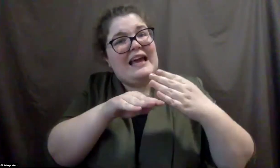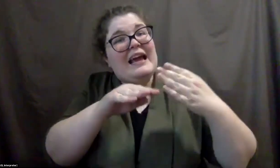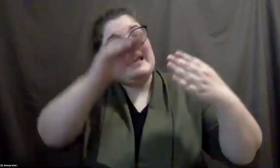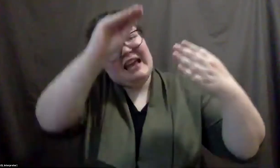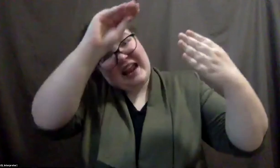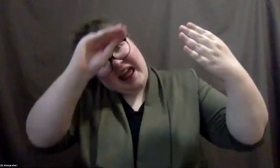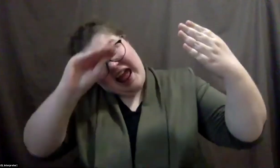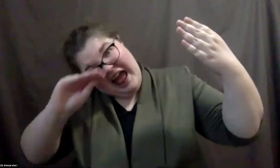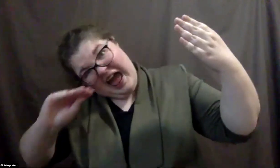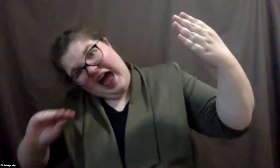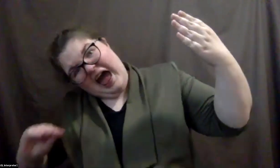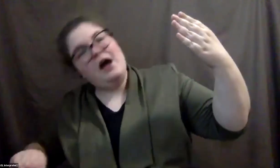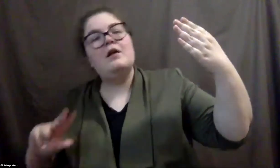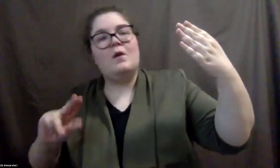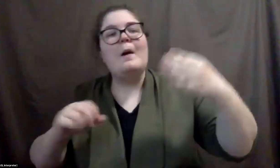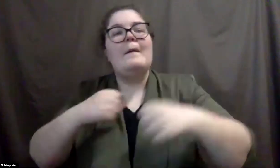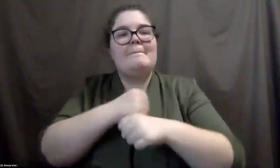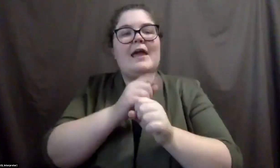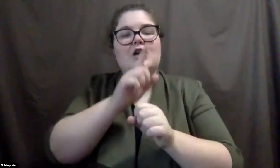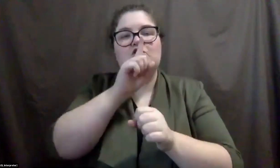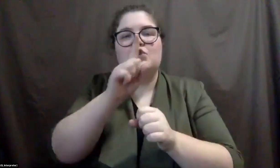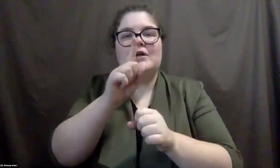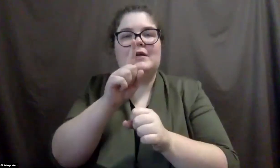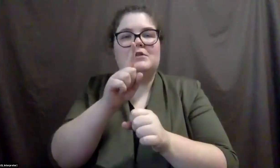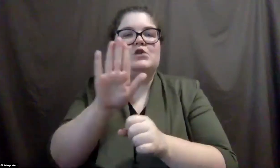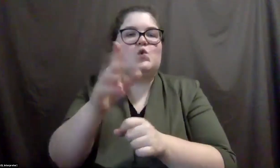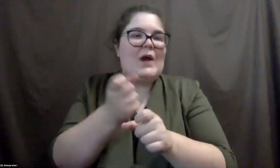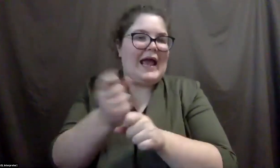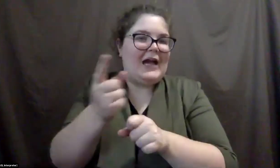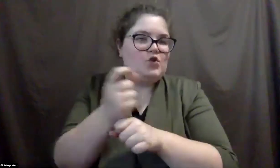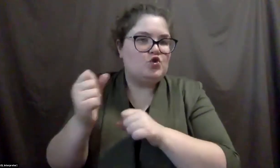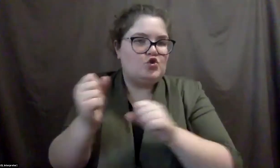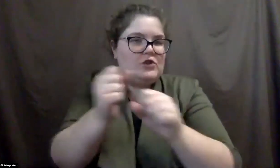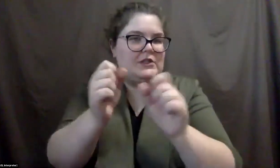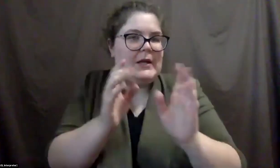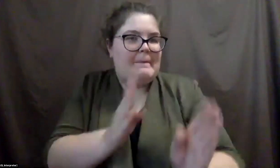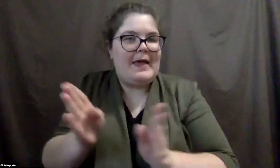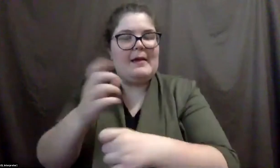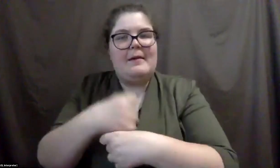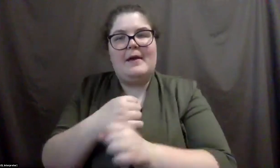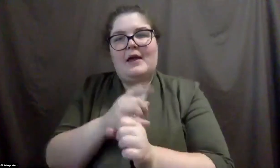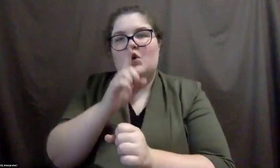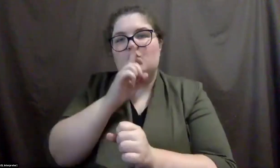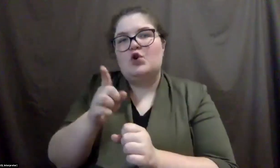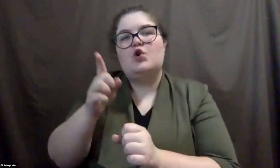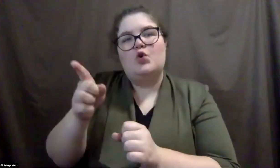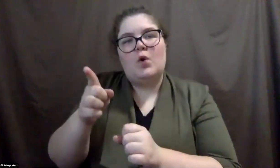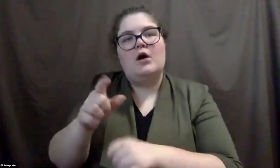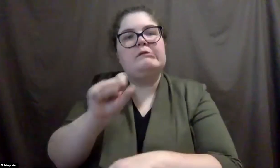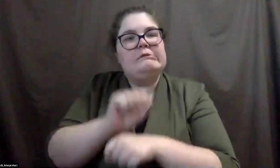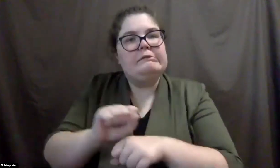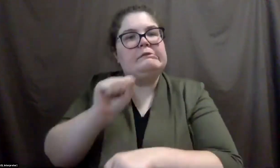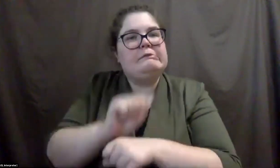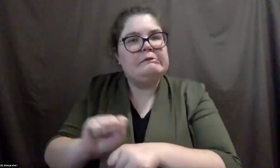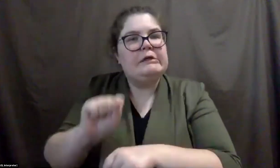burner. Make it part of your annual strategy and making sure that you're making some progress towards those